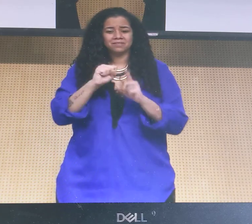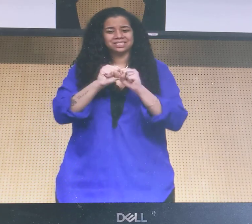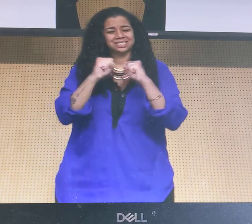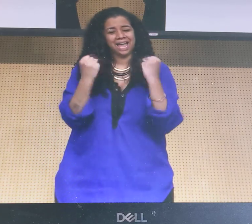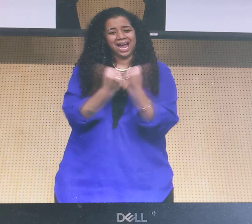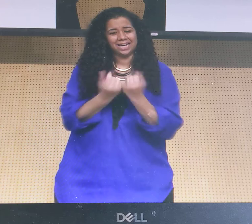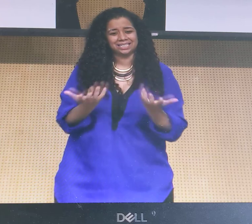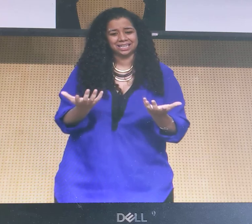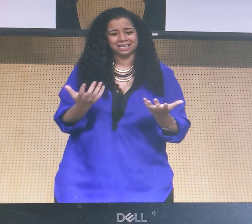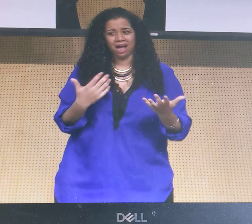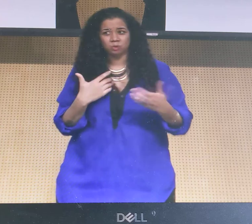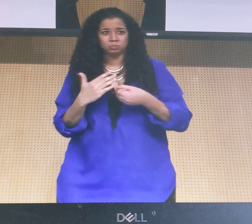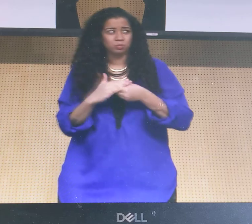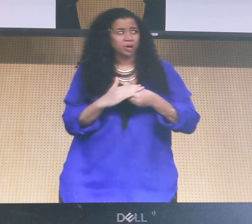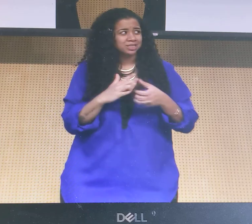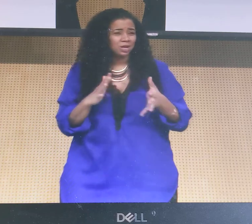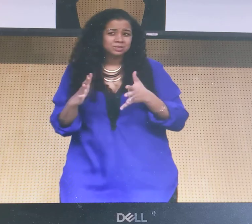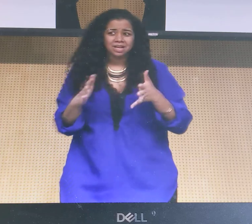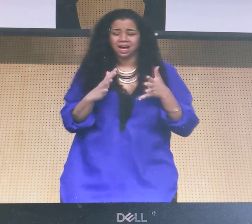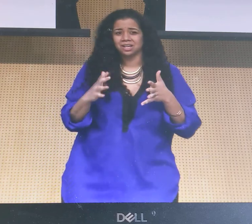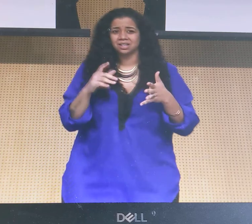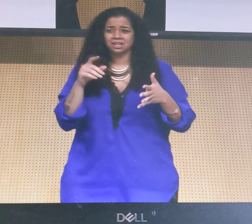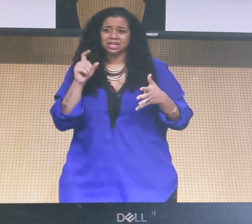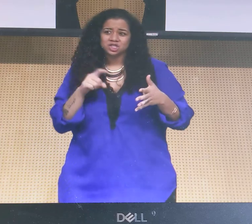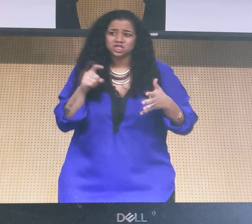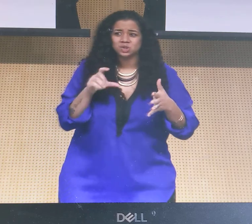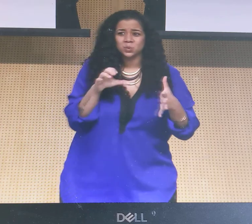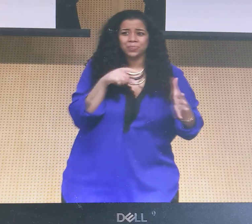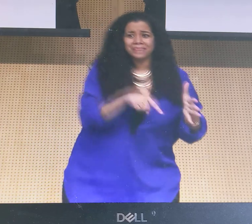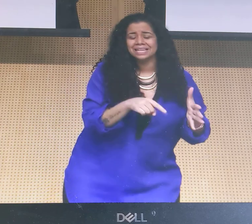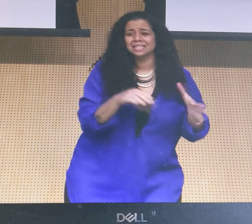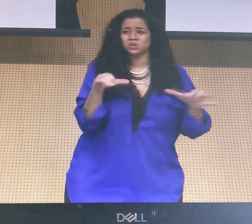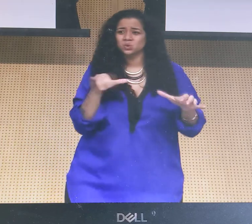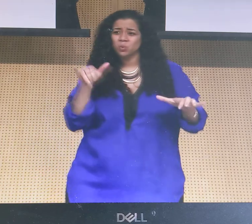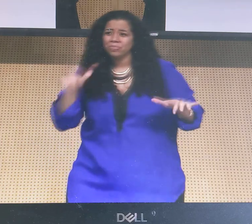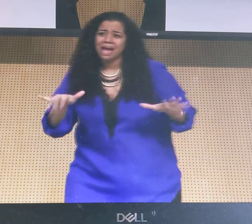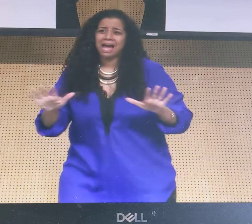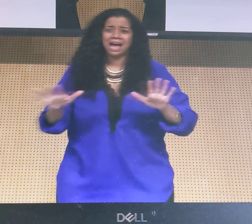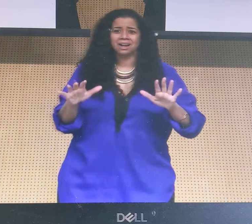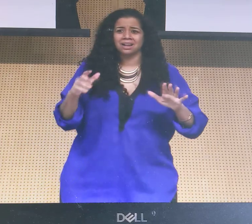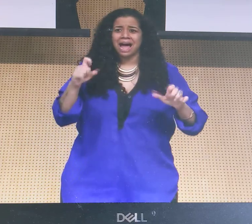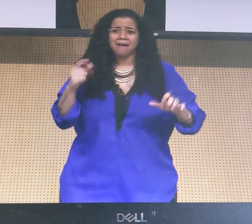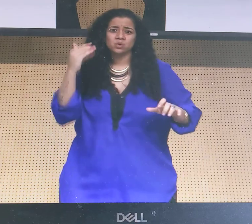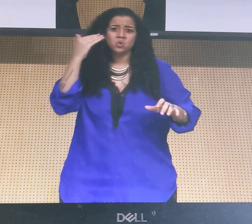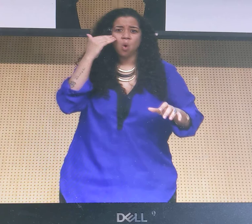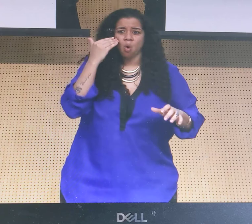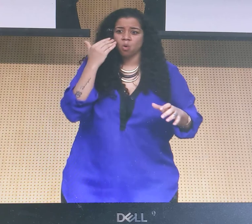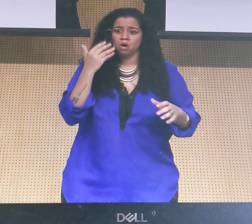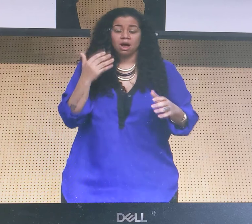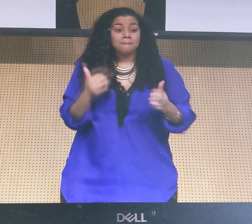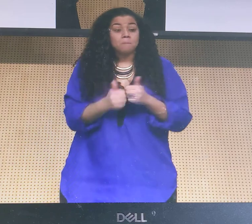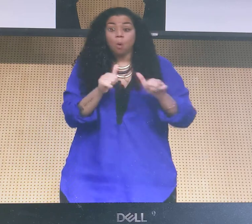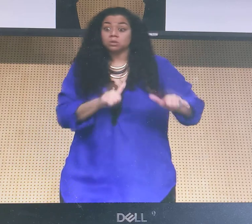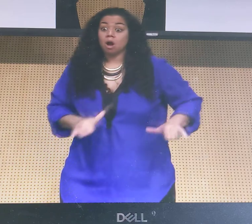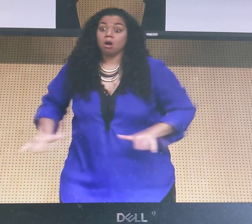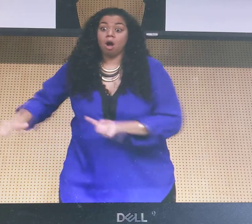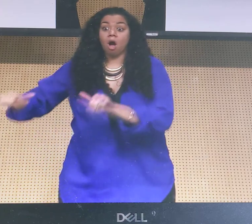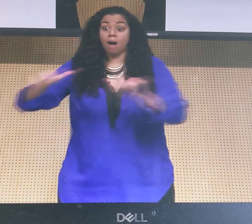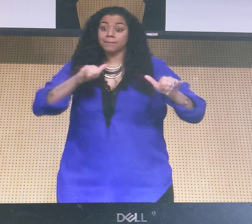a certain time isn't worth it. Society often gives us these pressures that we have to do this and do that and know this.